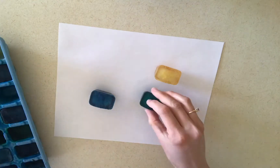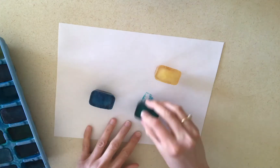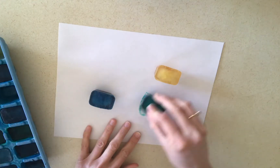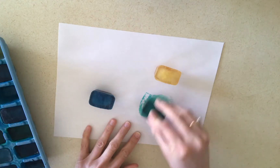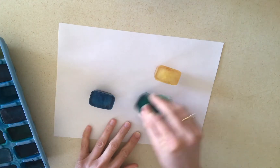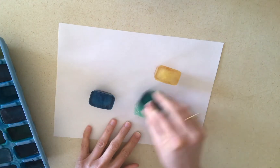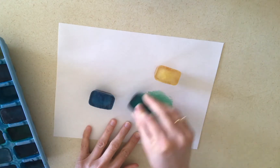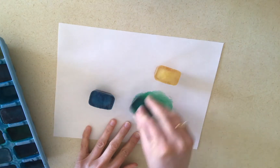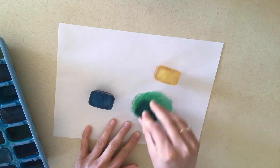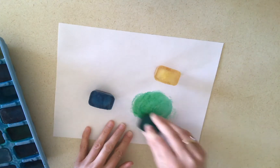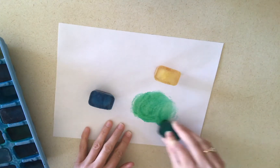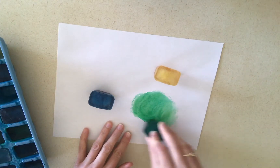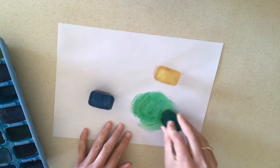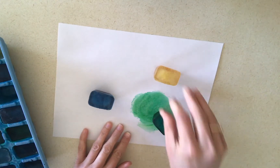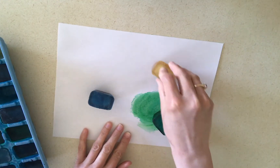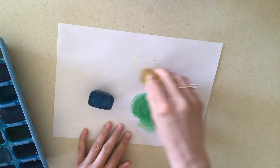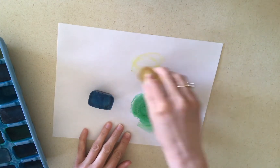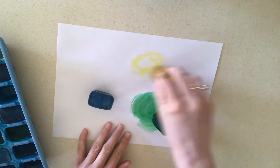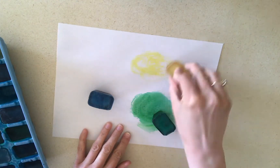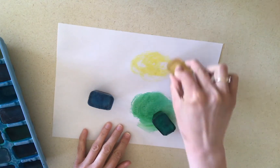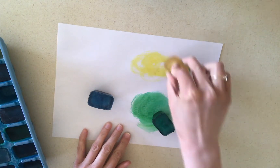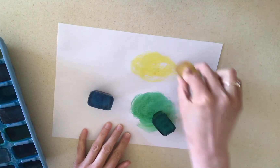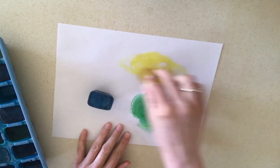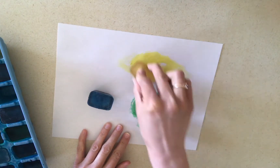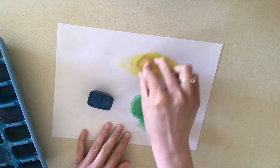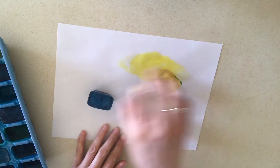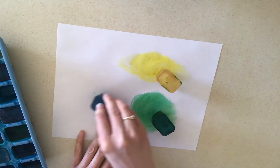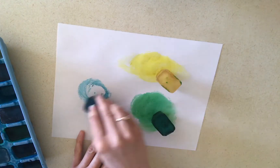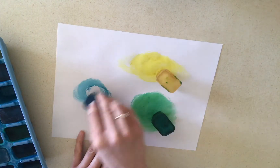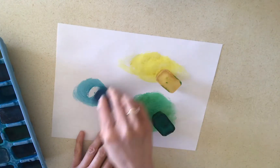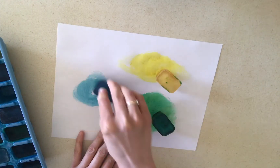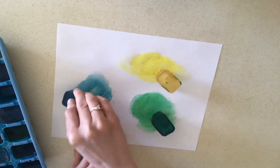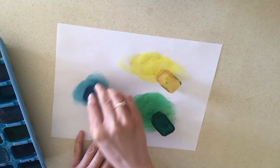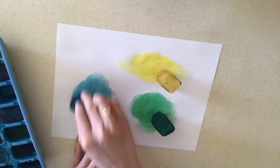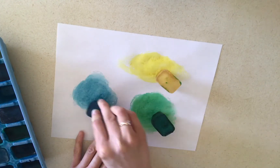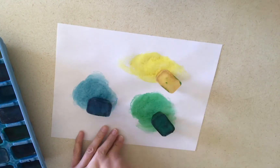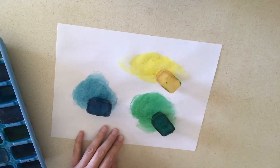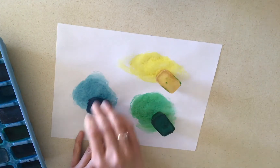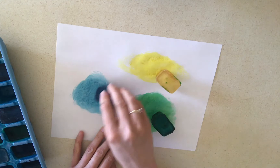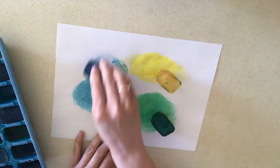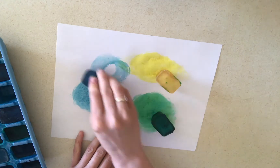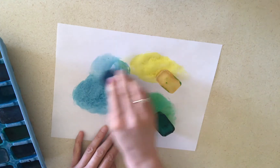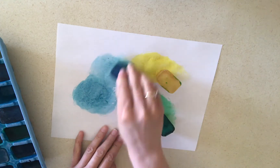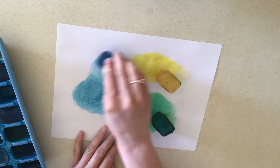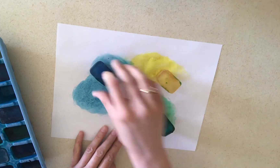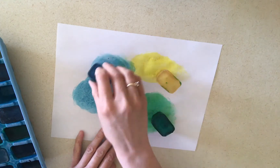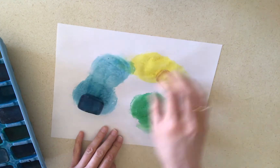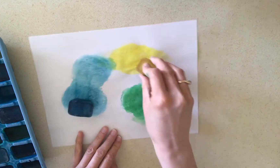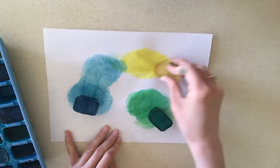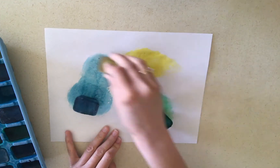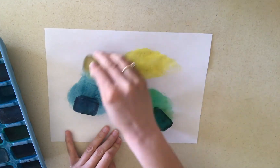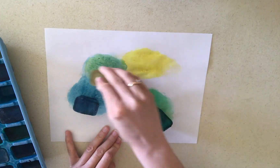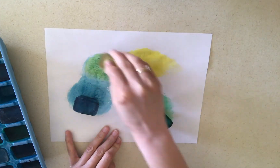using the ice cubes with the food dye already in it. This takes a little bit of prep work but it's real simple and easy to do.